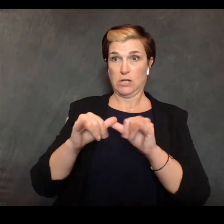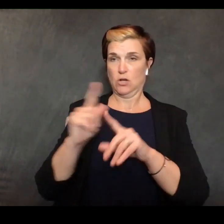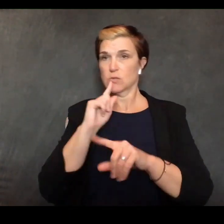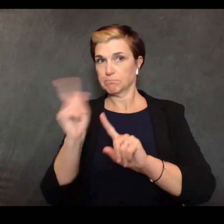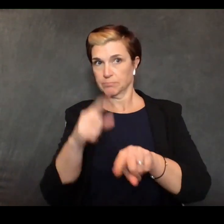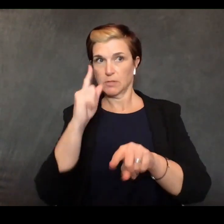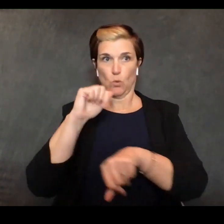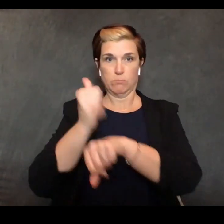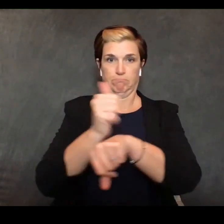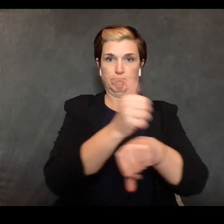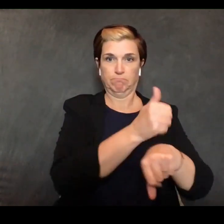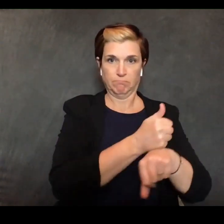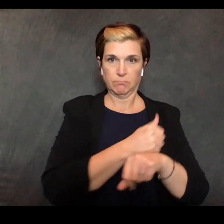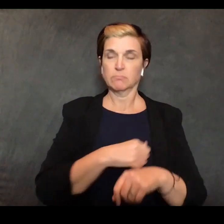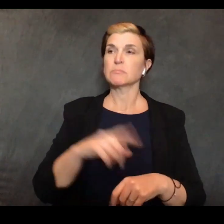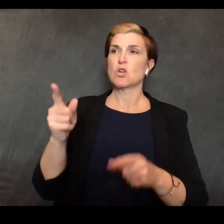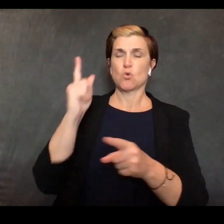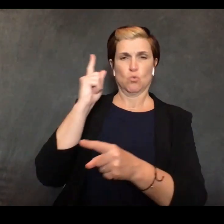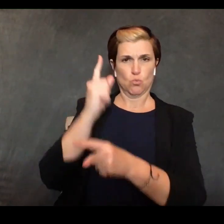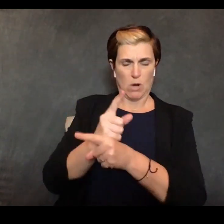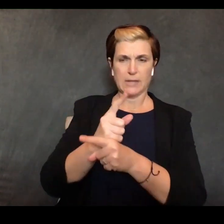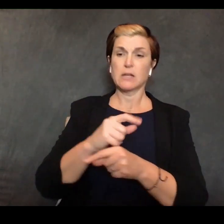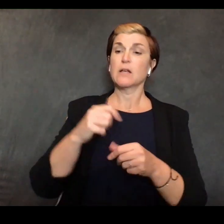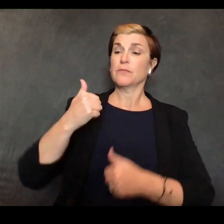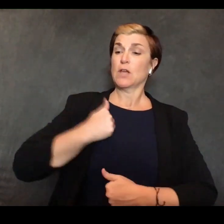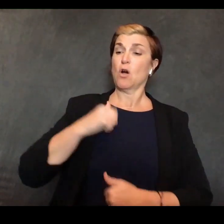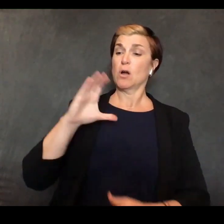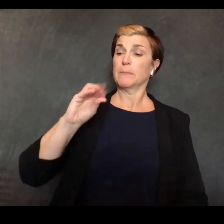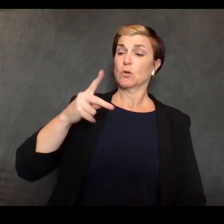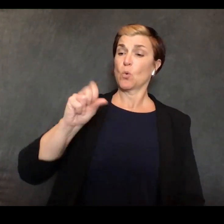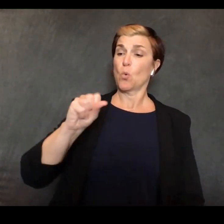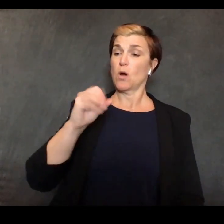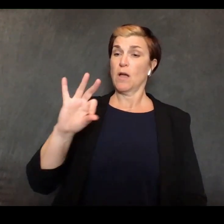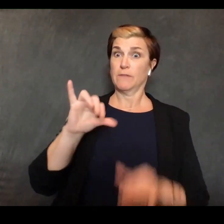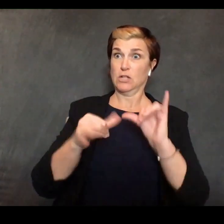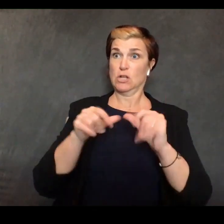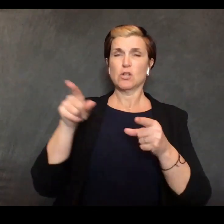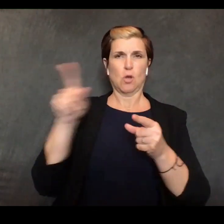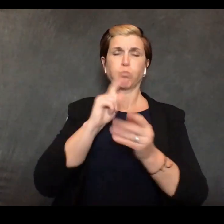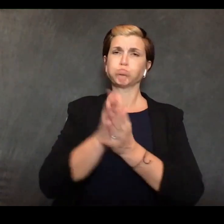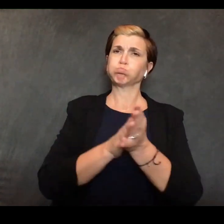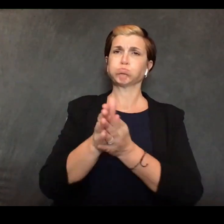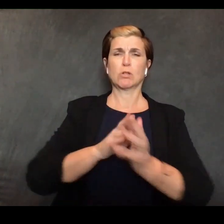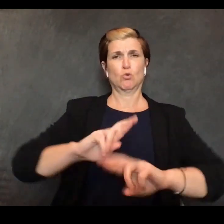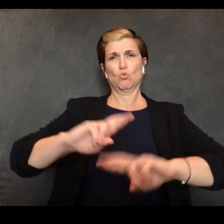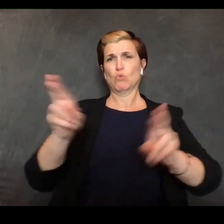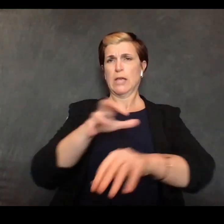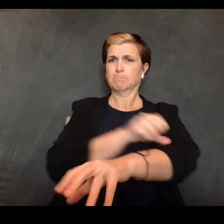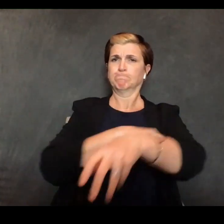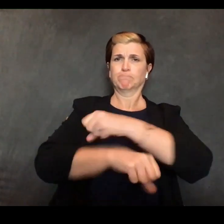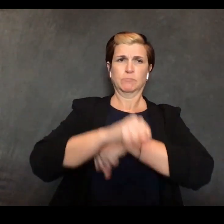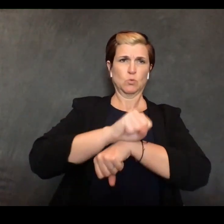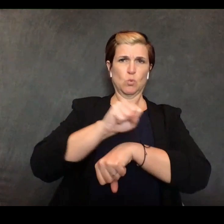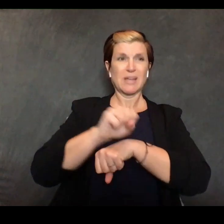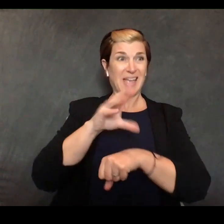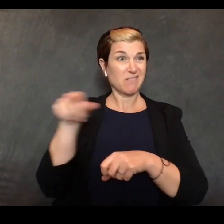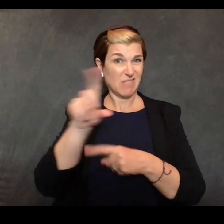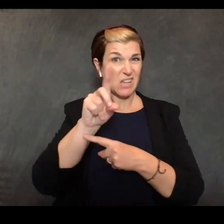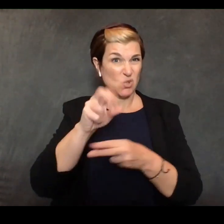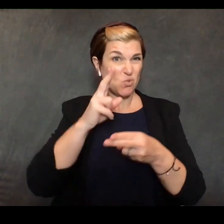as we say and we're looking at where it's going but uh... they do call them mash hospitals but the field hospitals go very